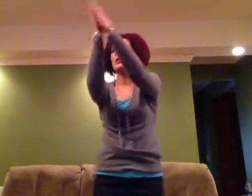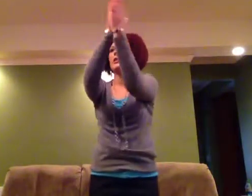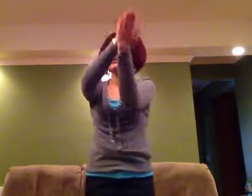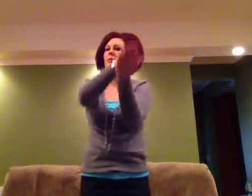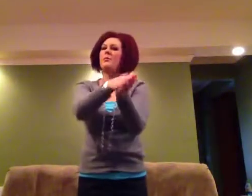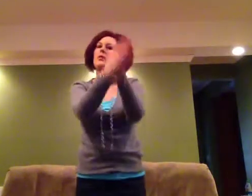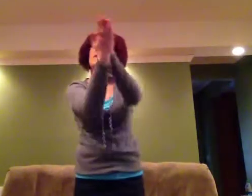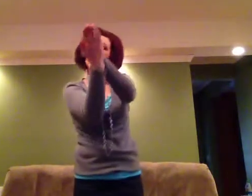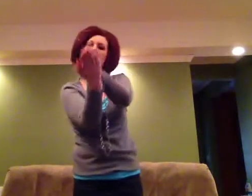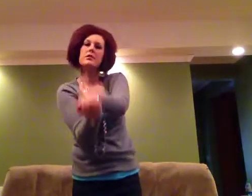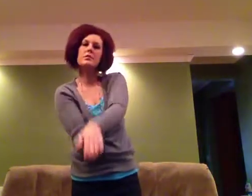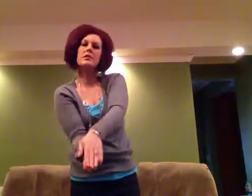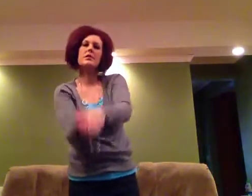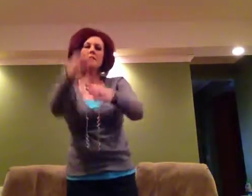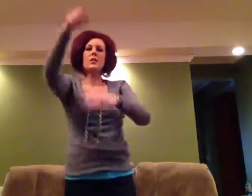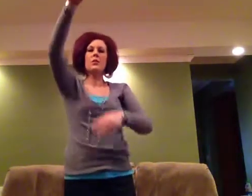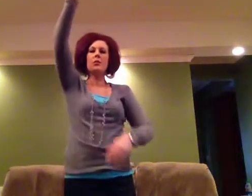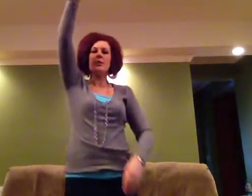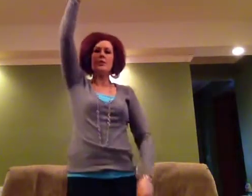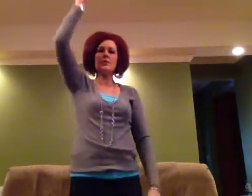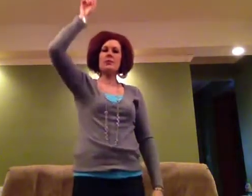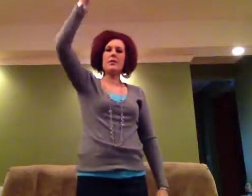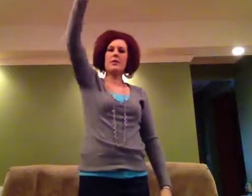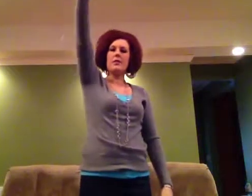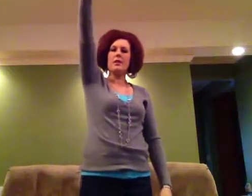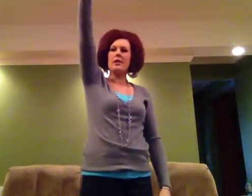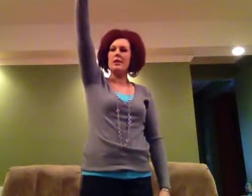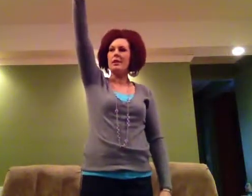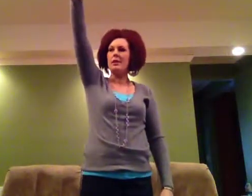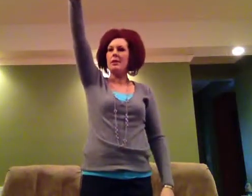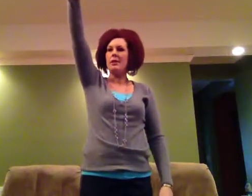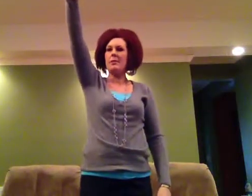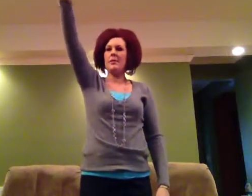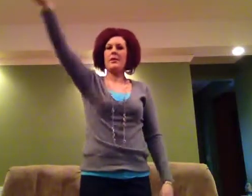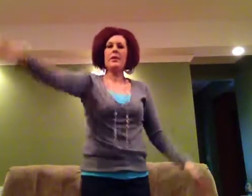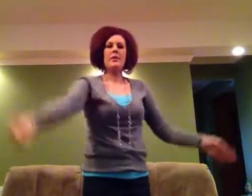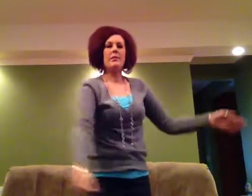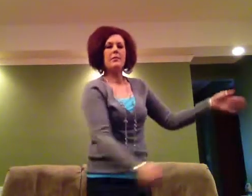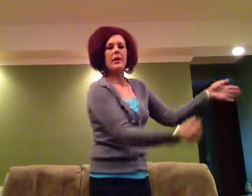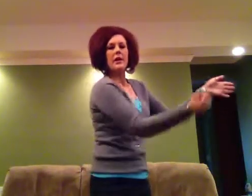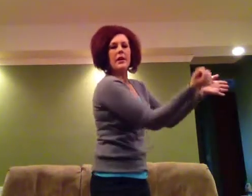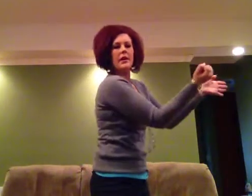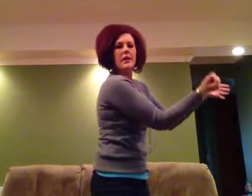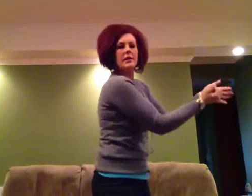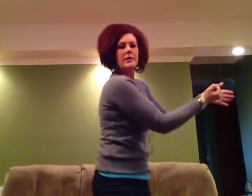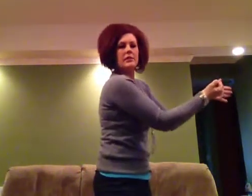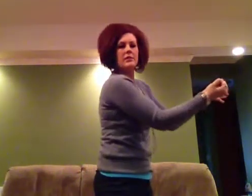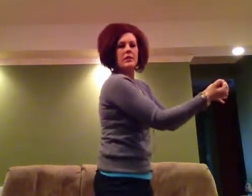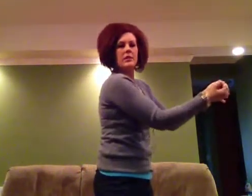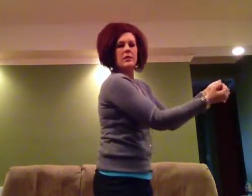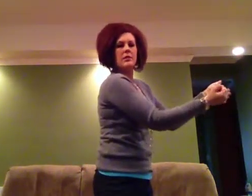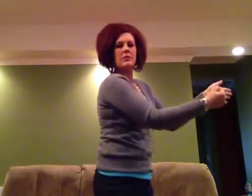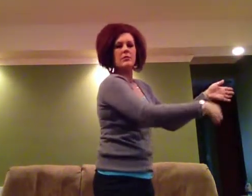And by his wounds,